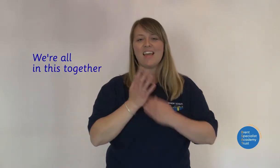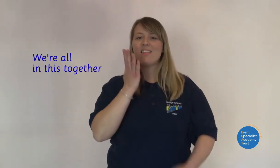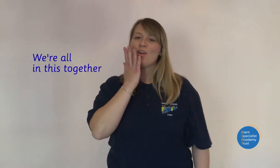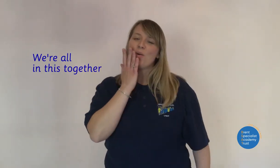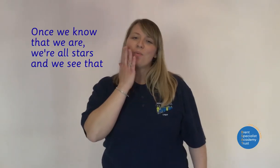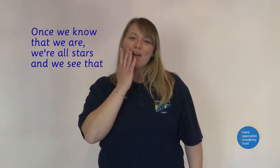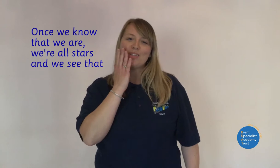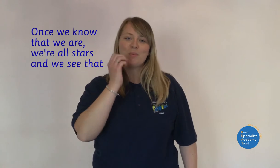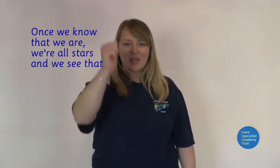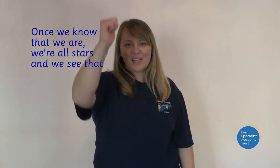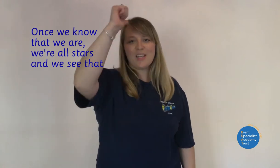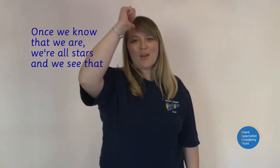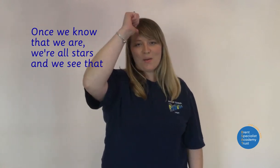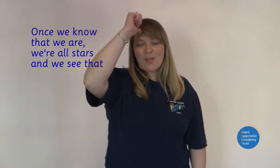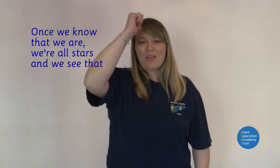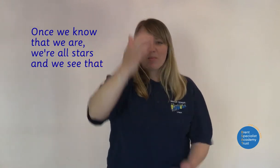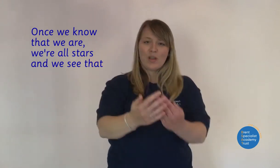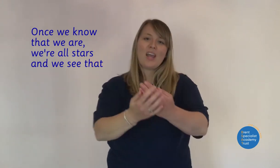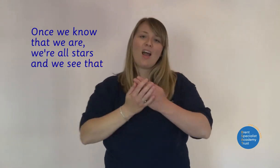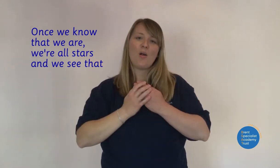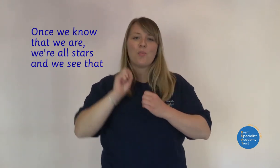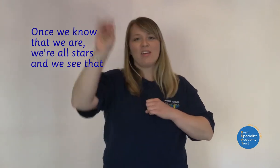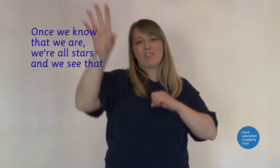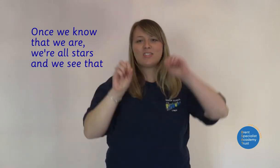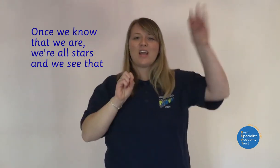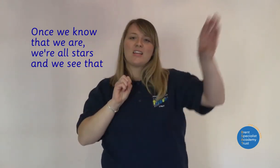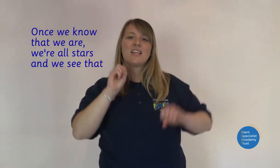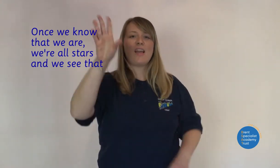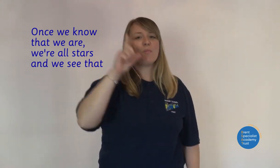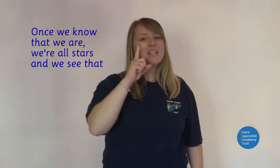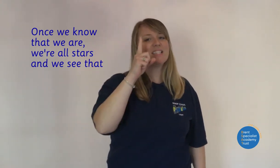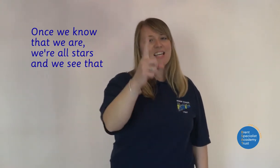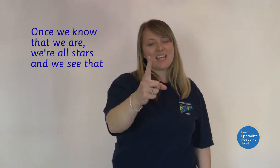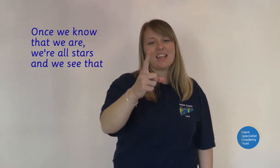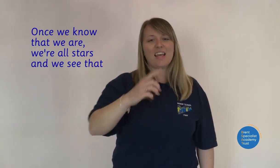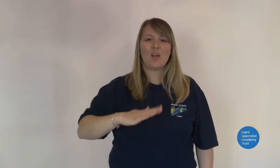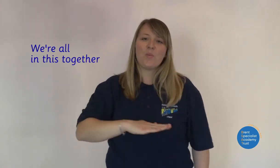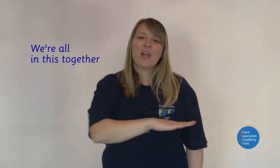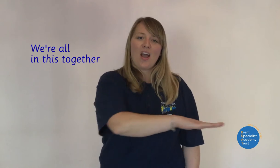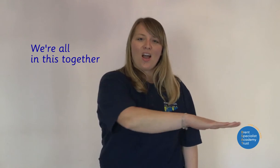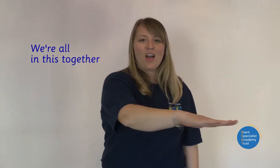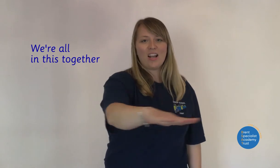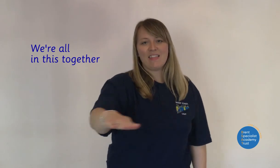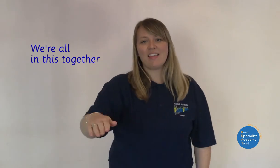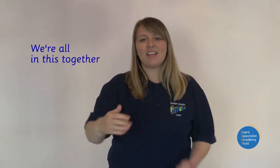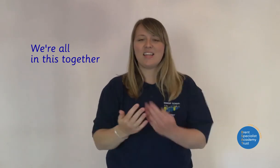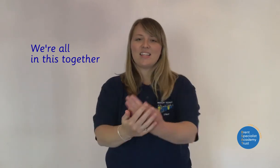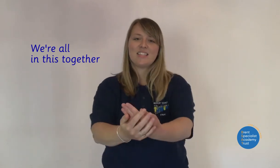Once we know that we are, we're all stars And we see that we're all in this